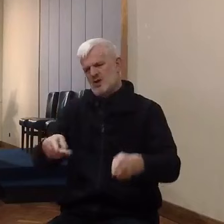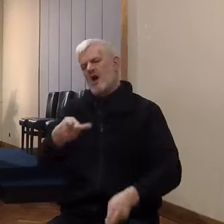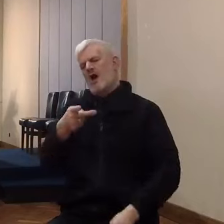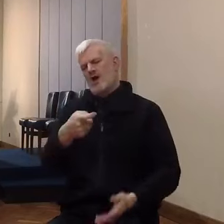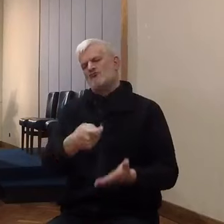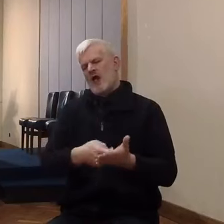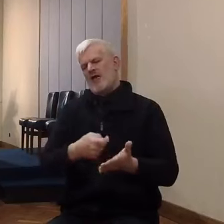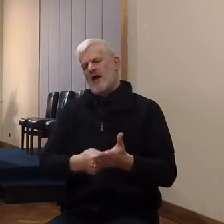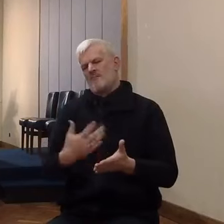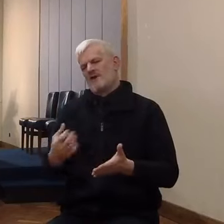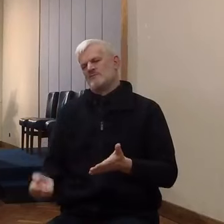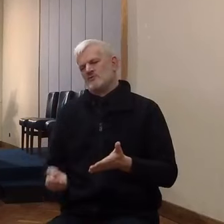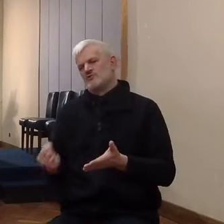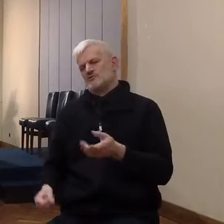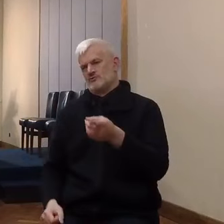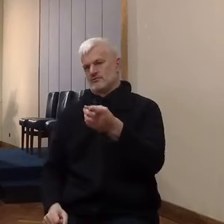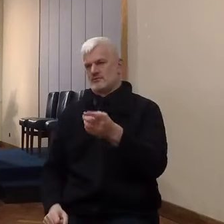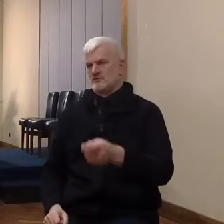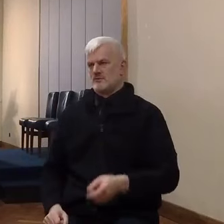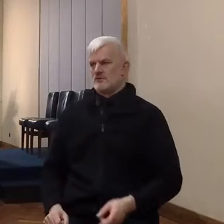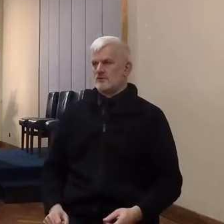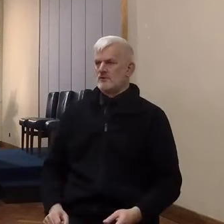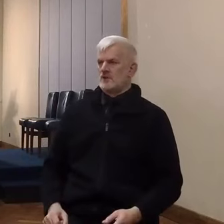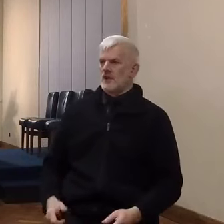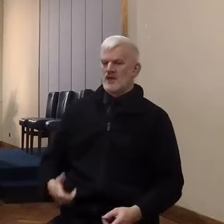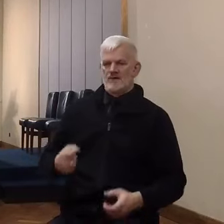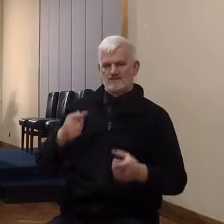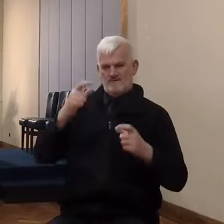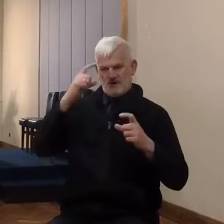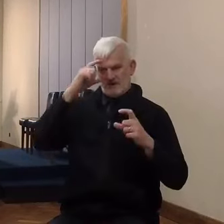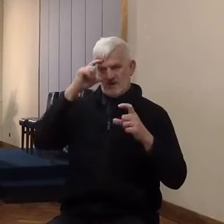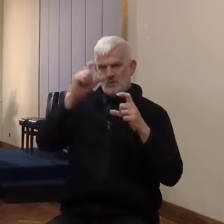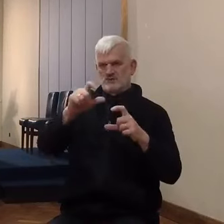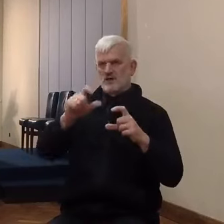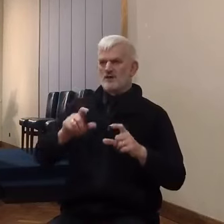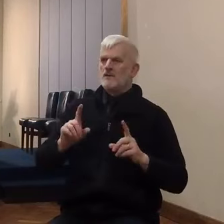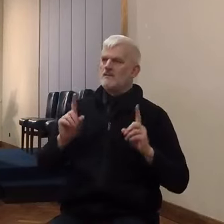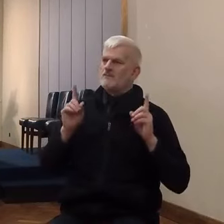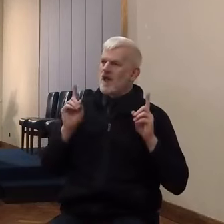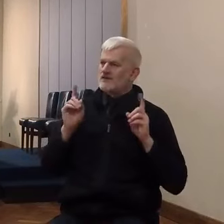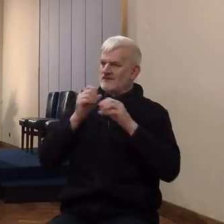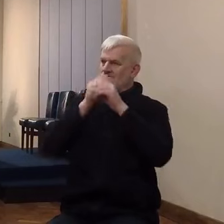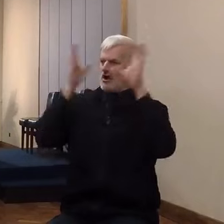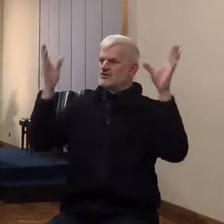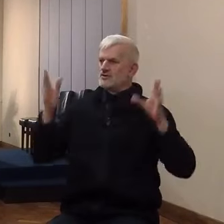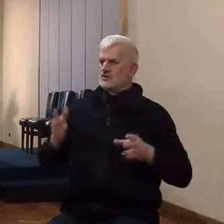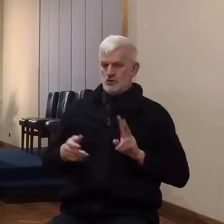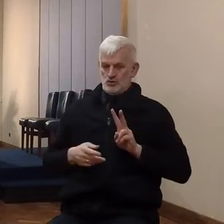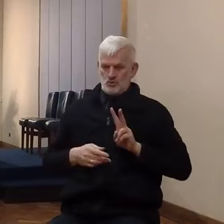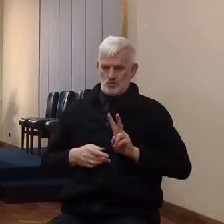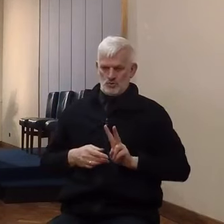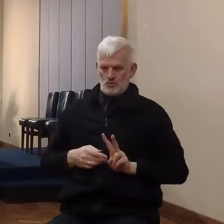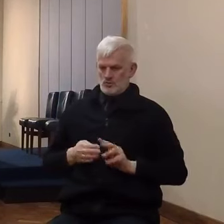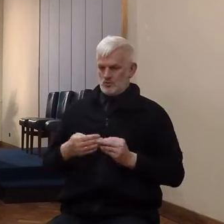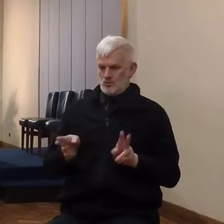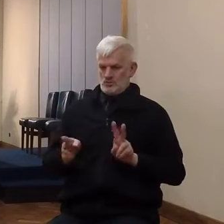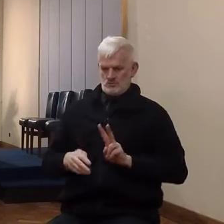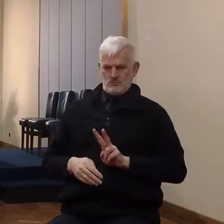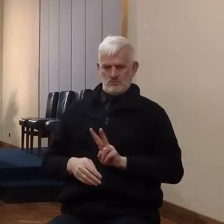keeper of lodgings, how did they find their way to Rahab's house? Well, the